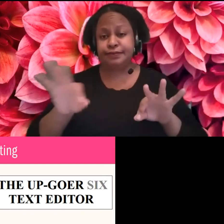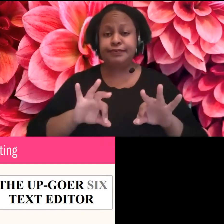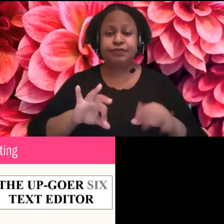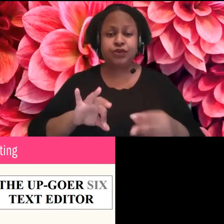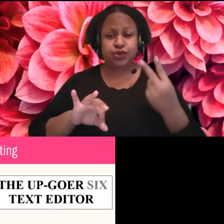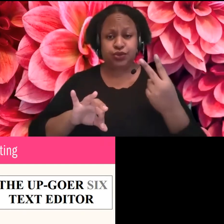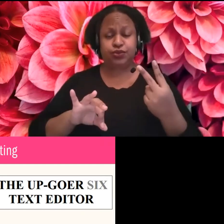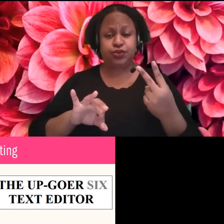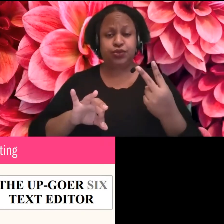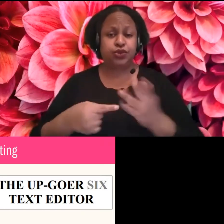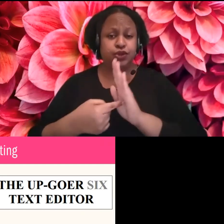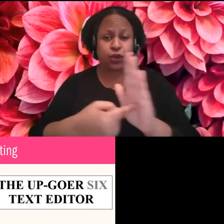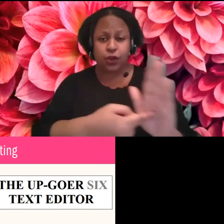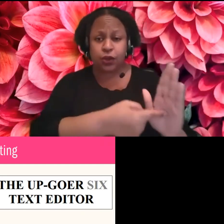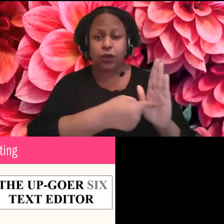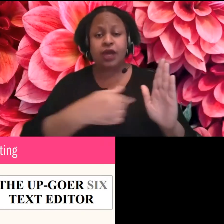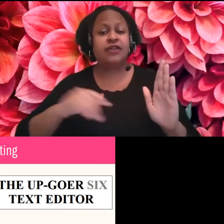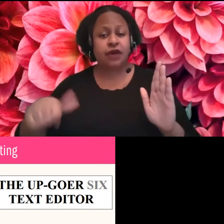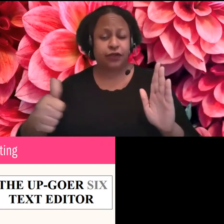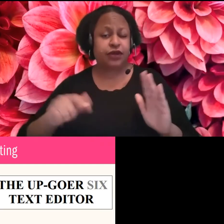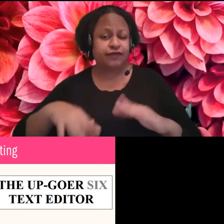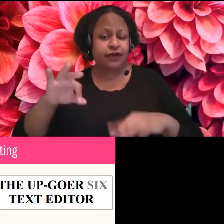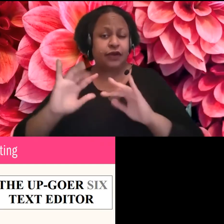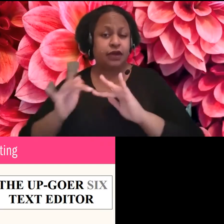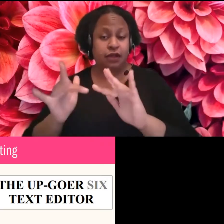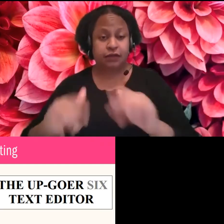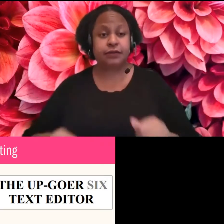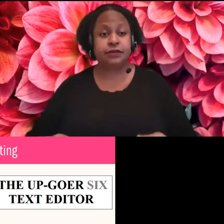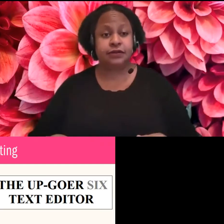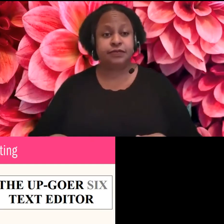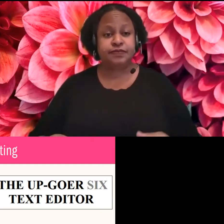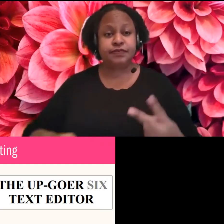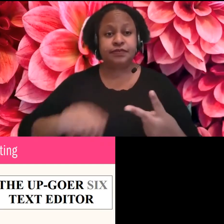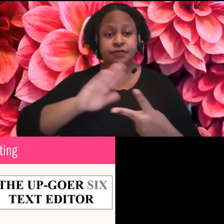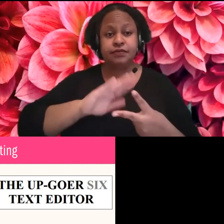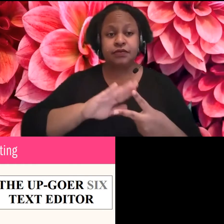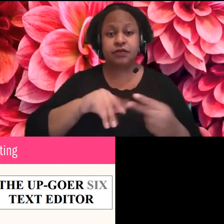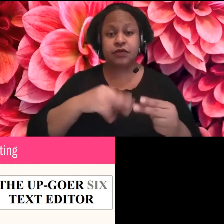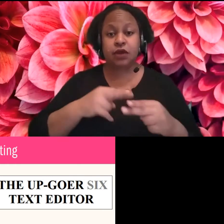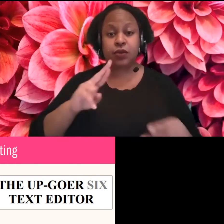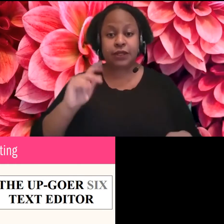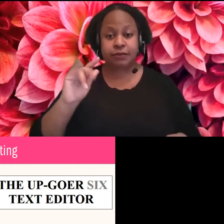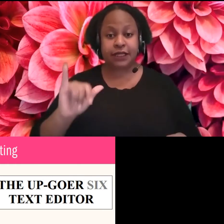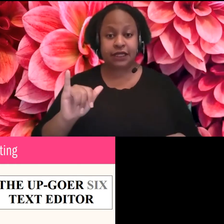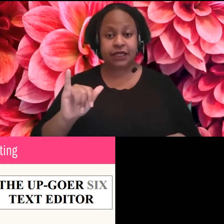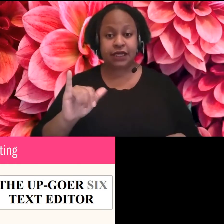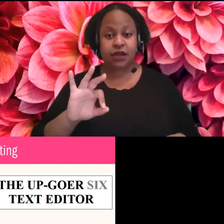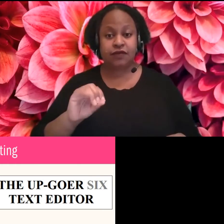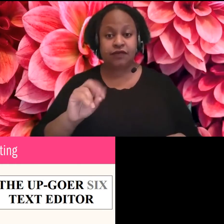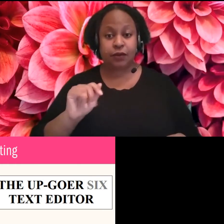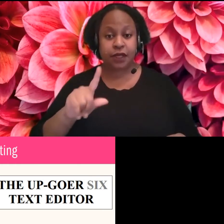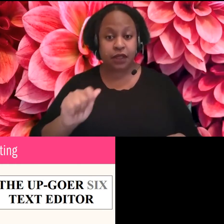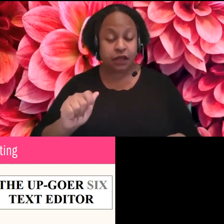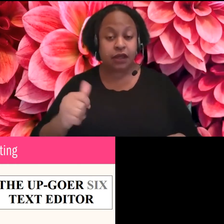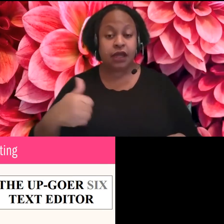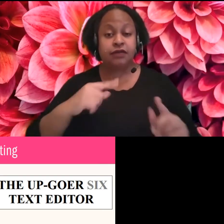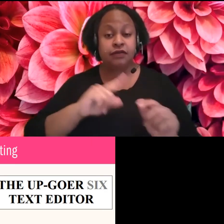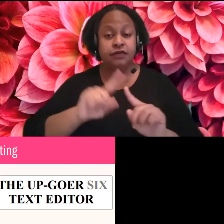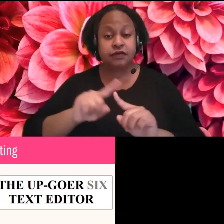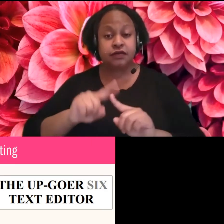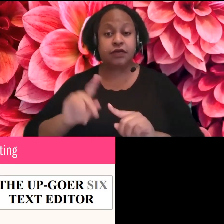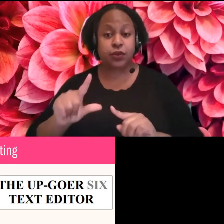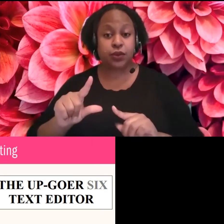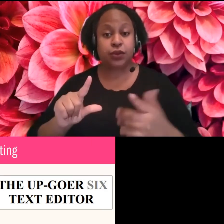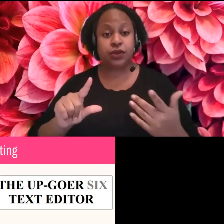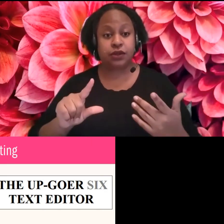this up too much. Uh, so the first one is readability formulas and they have these great tools that you can, uh,